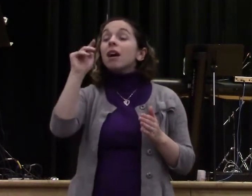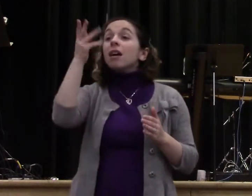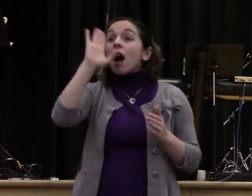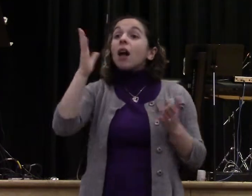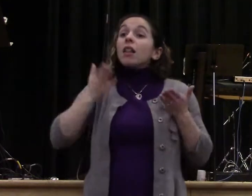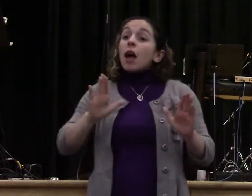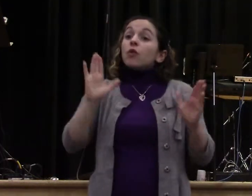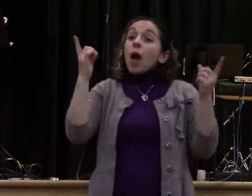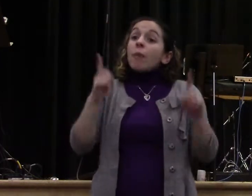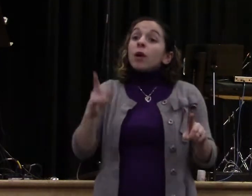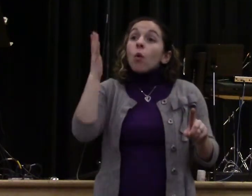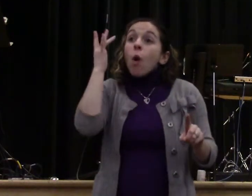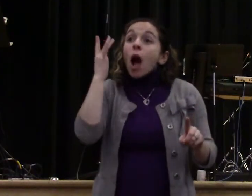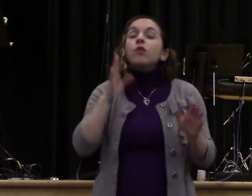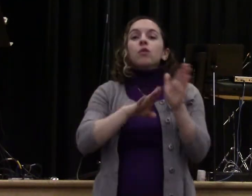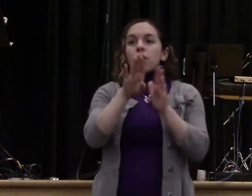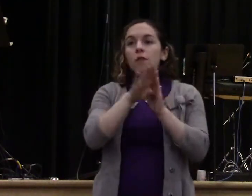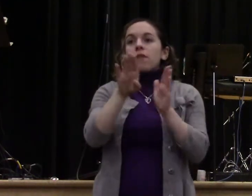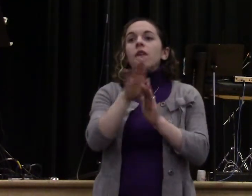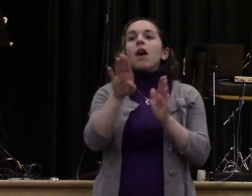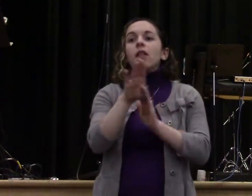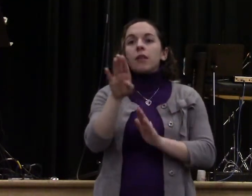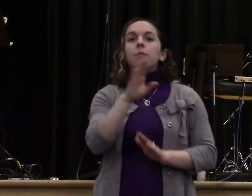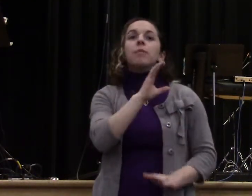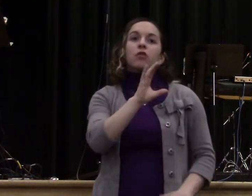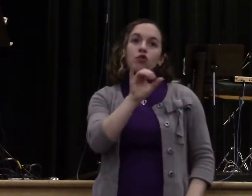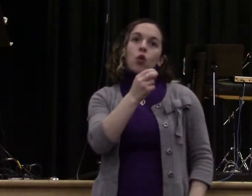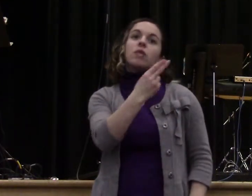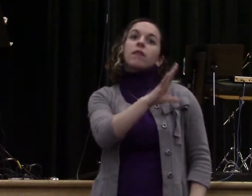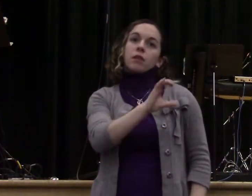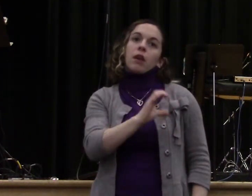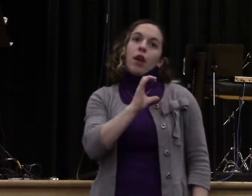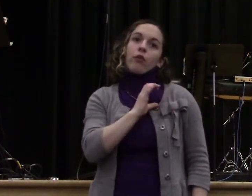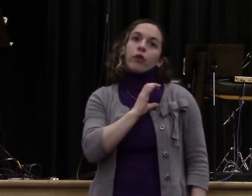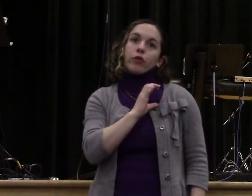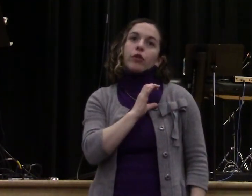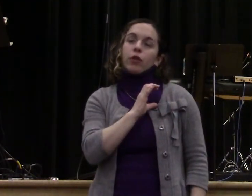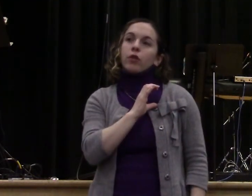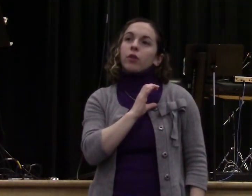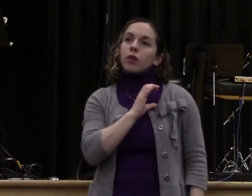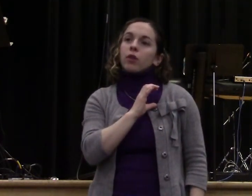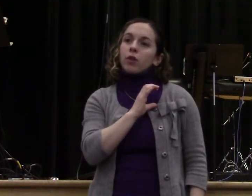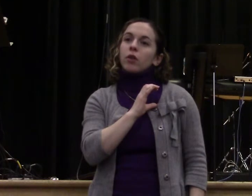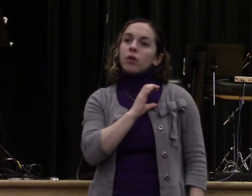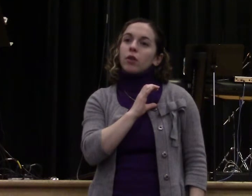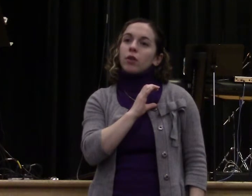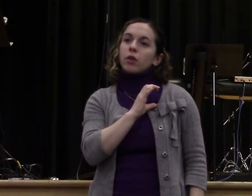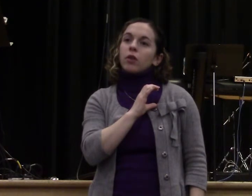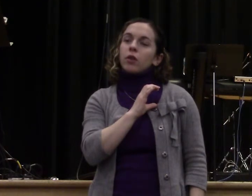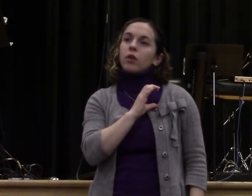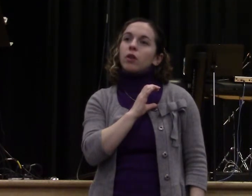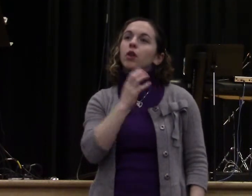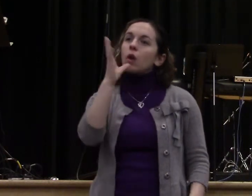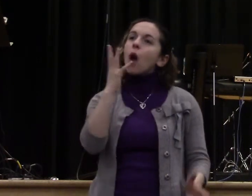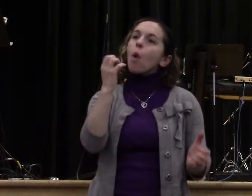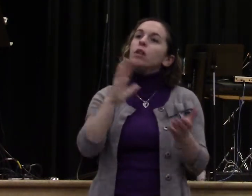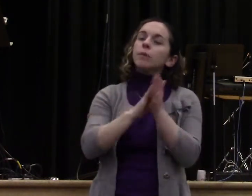make our life like a soap opera. Even Jesus Christ in Mark chapter 3 verse